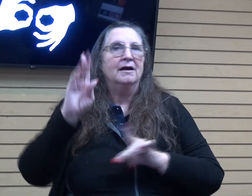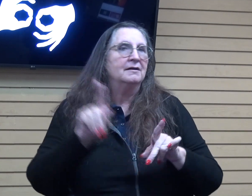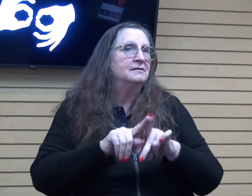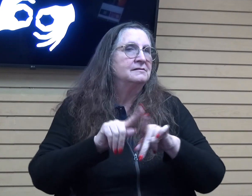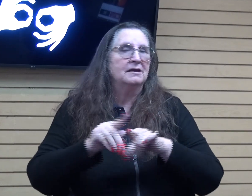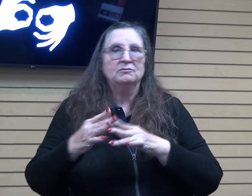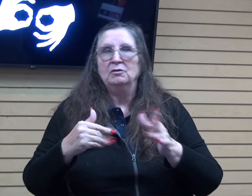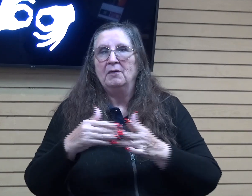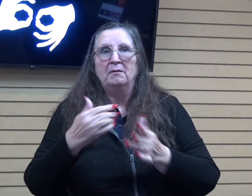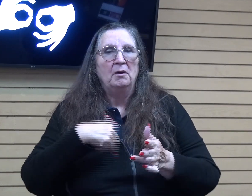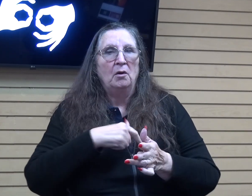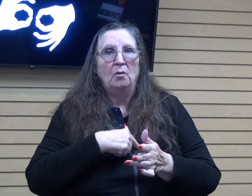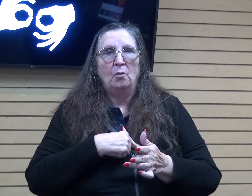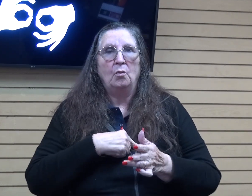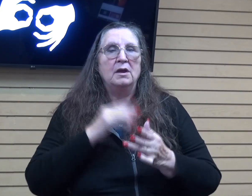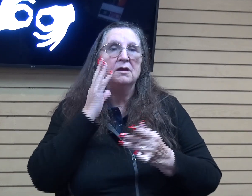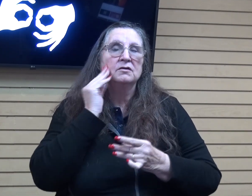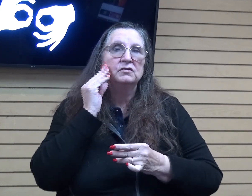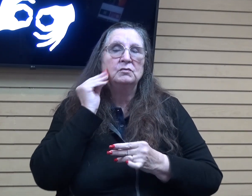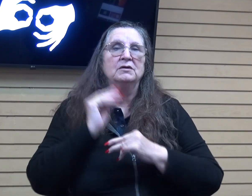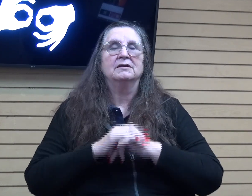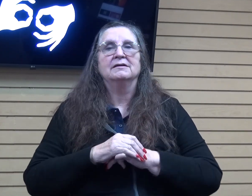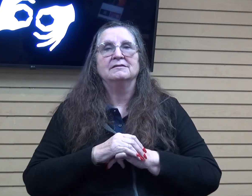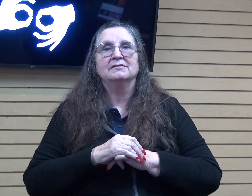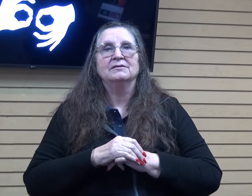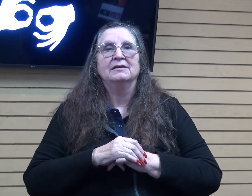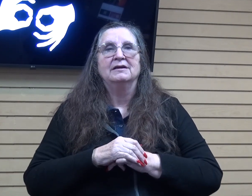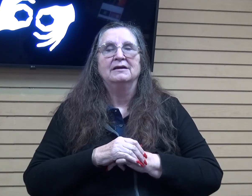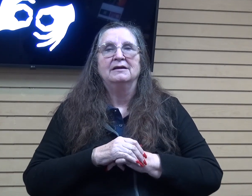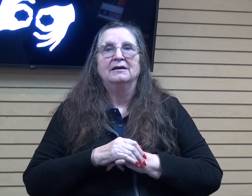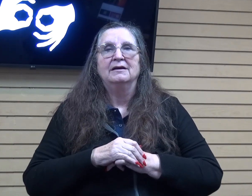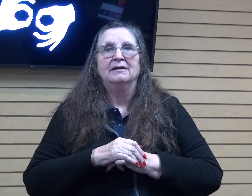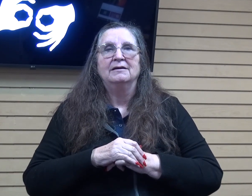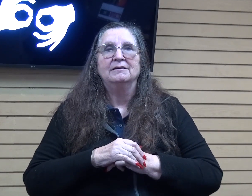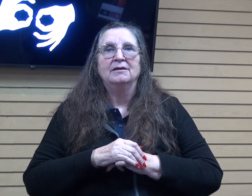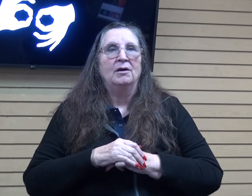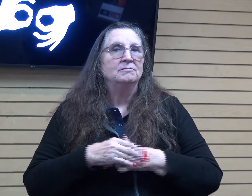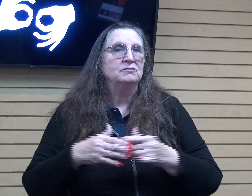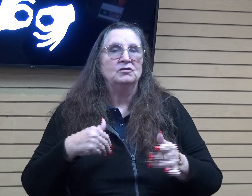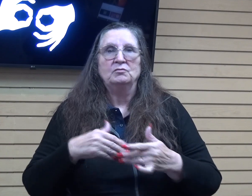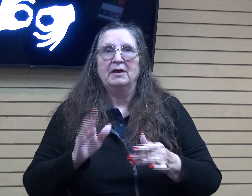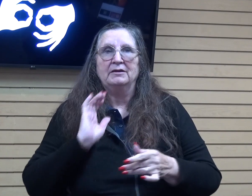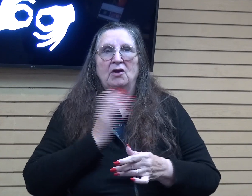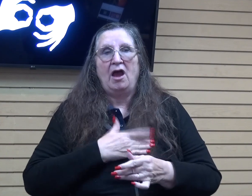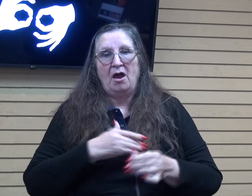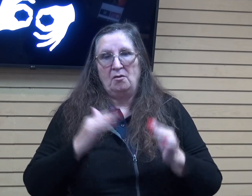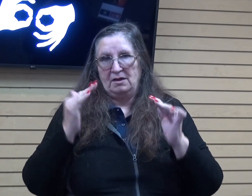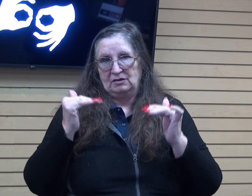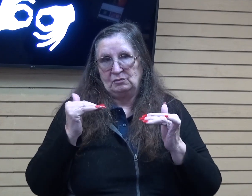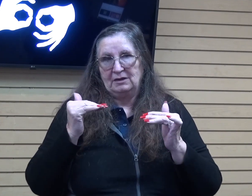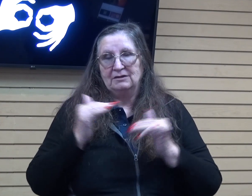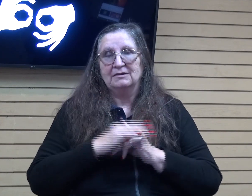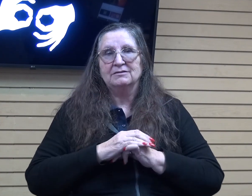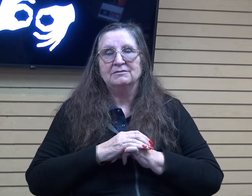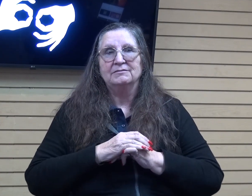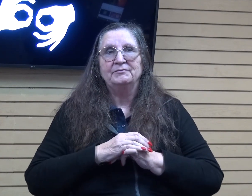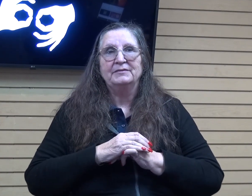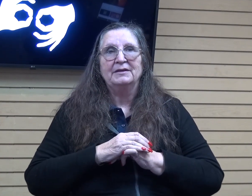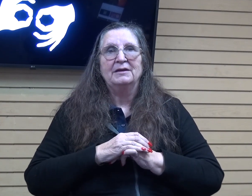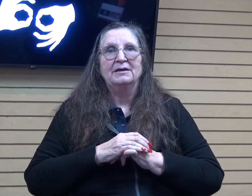we're going through or no matter what, what expectations we put on life, we even put expectations on we just we